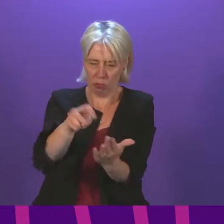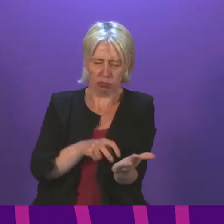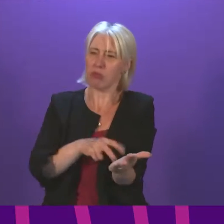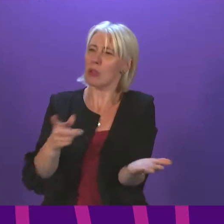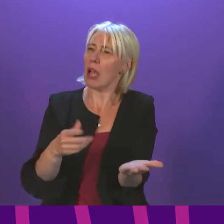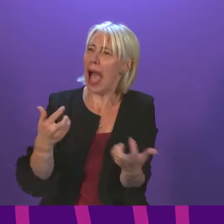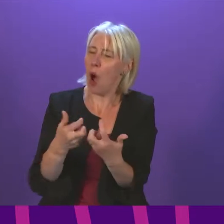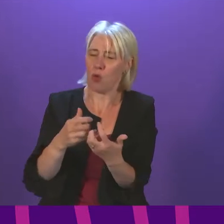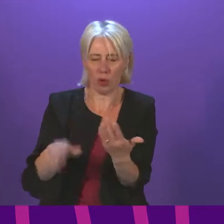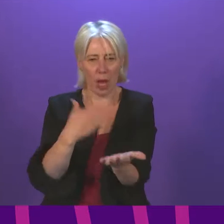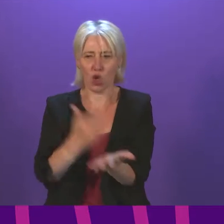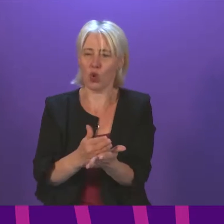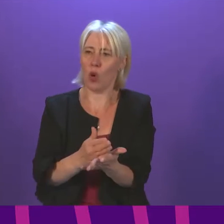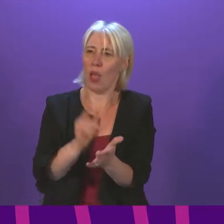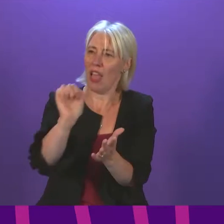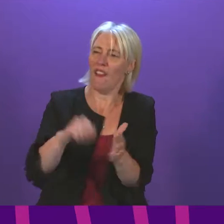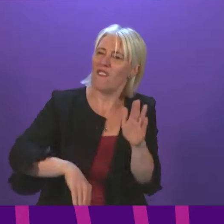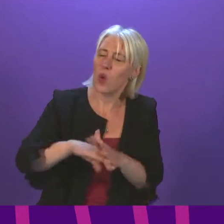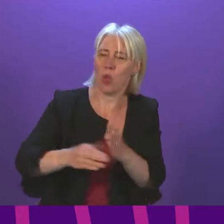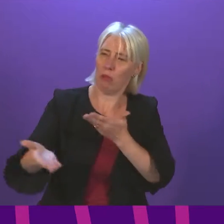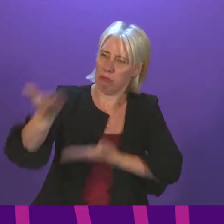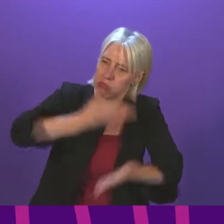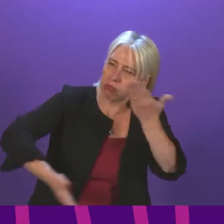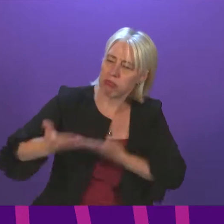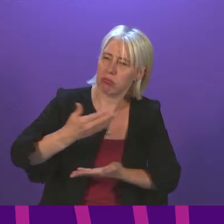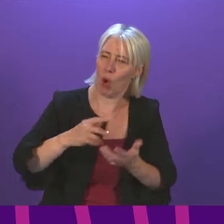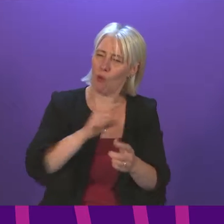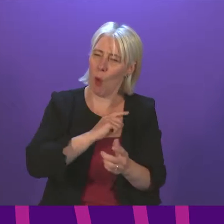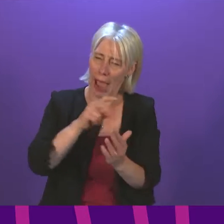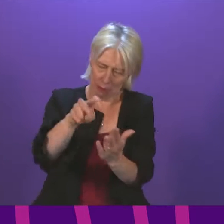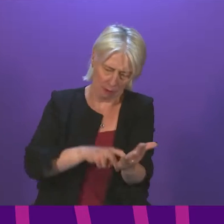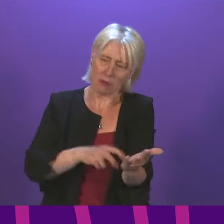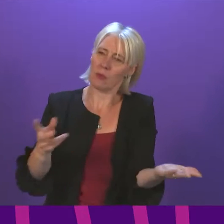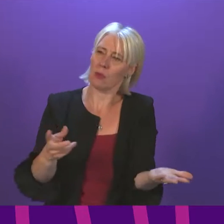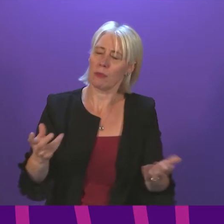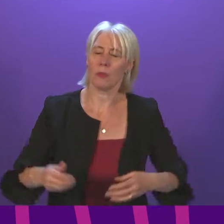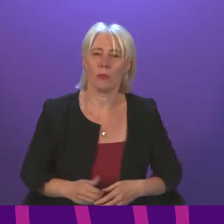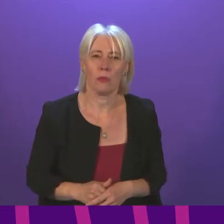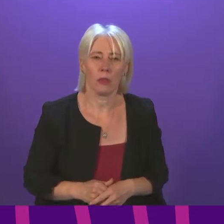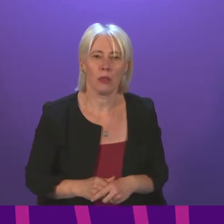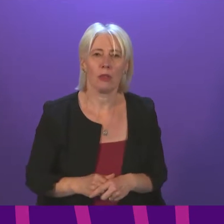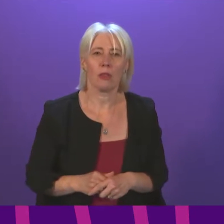to finally provide him with the full explanation he deserves? Cabinet Secretary.